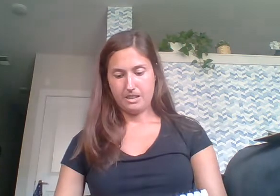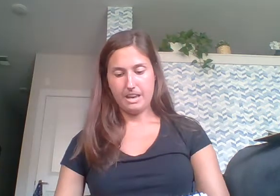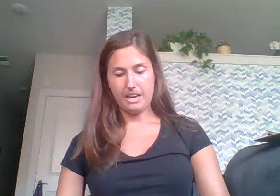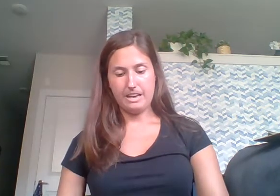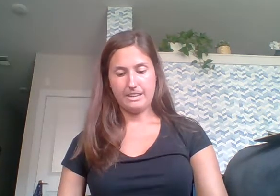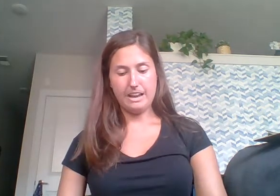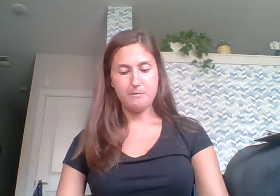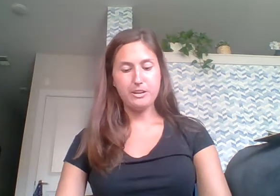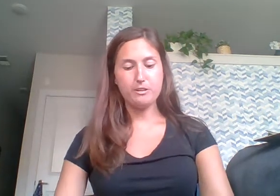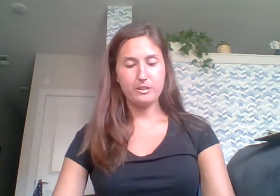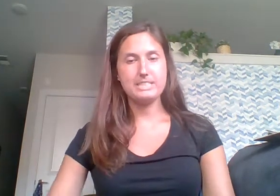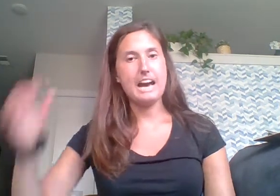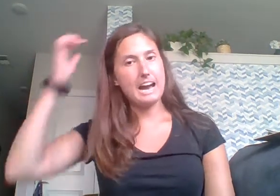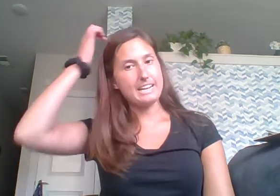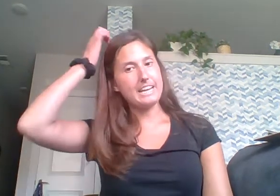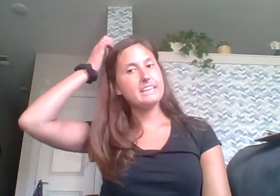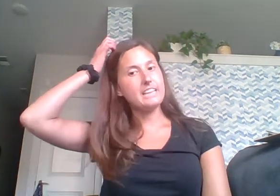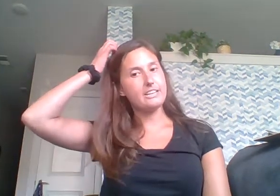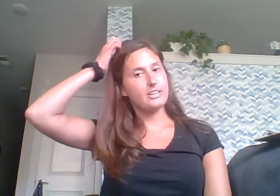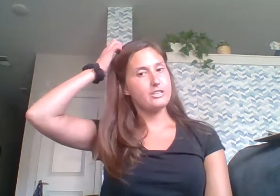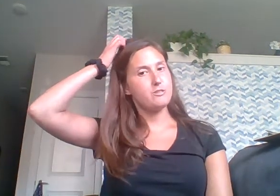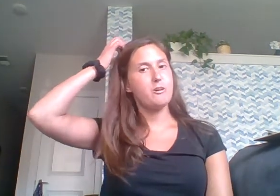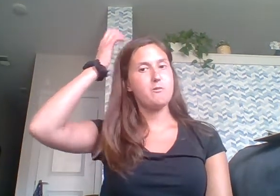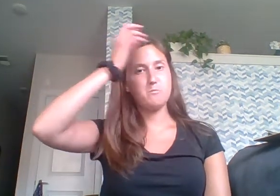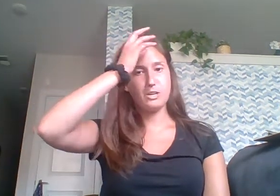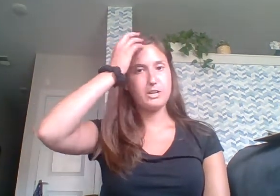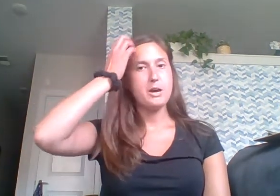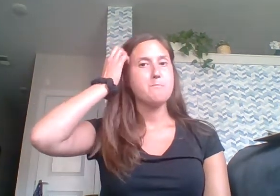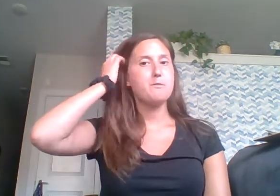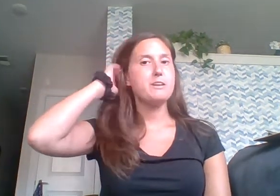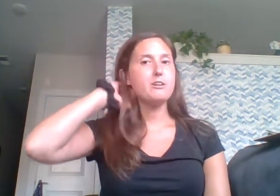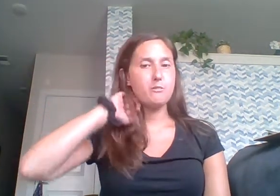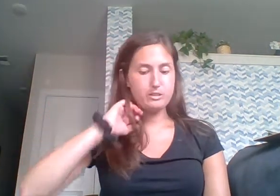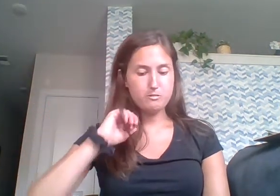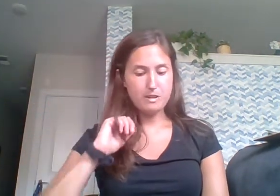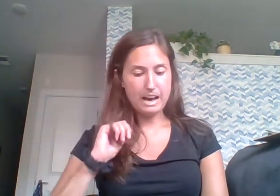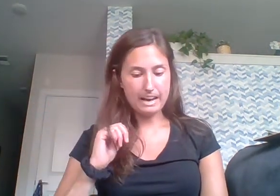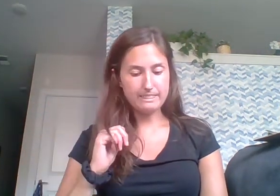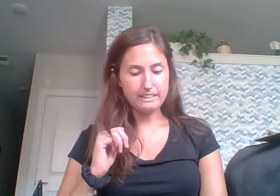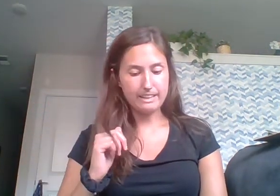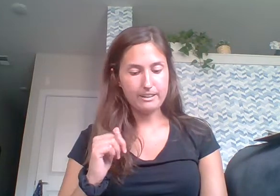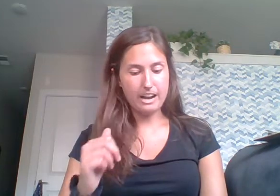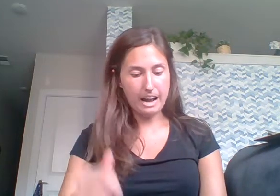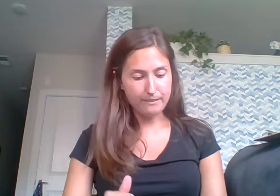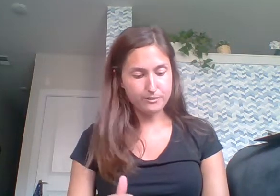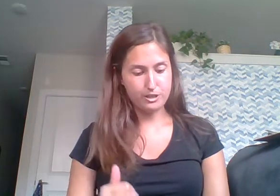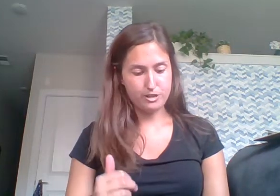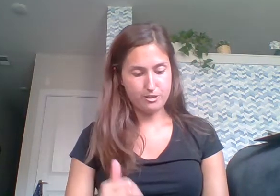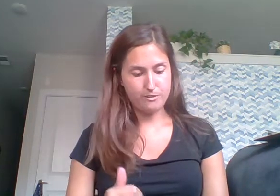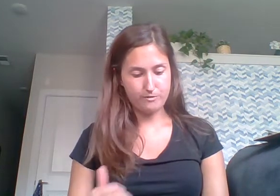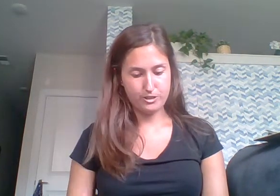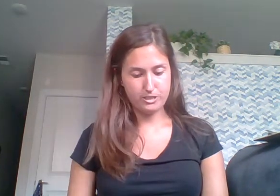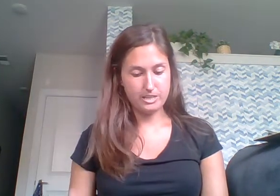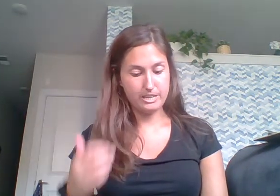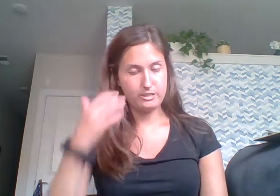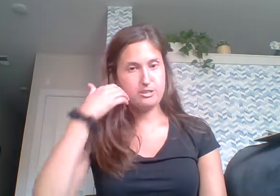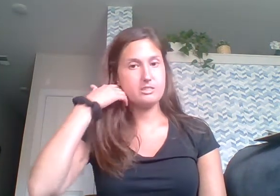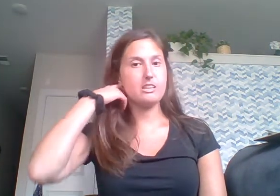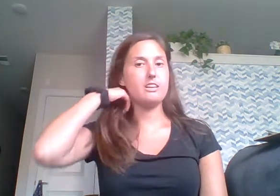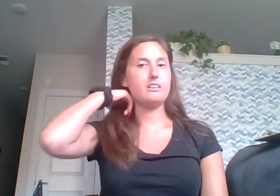Okay, now we are going to add a letter into our word, but we are going to add the letter after the first letter. So, this is going to get